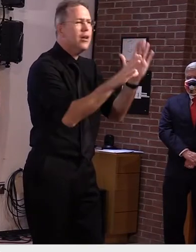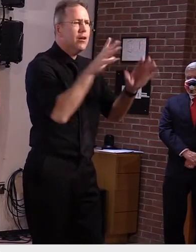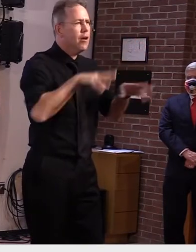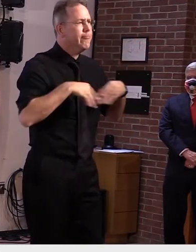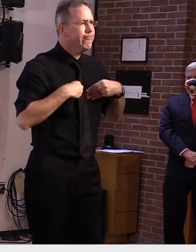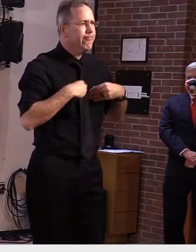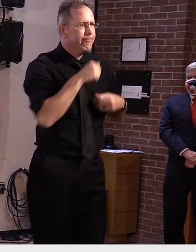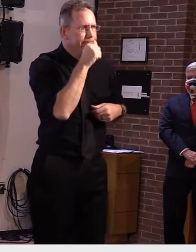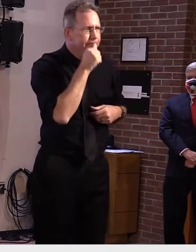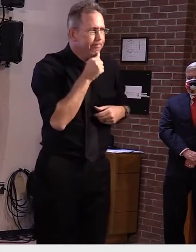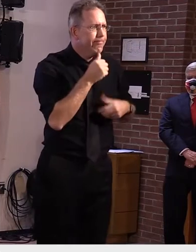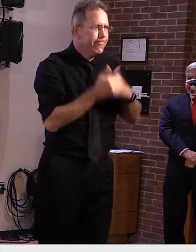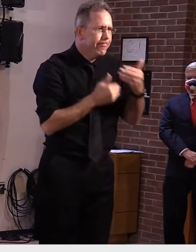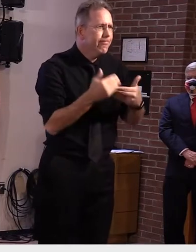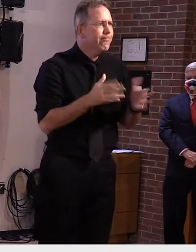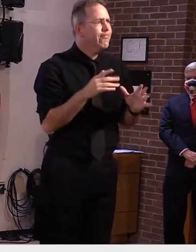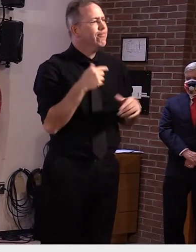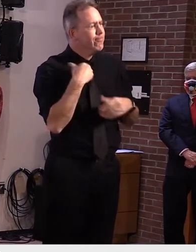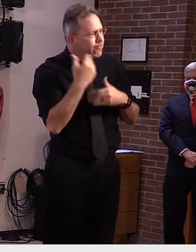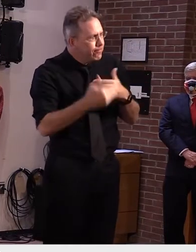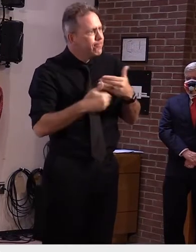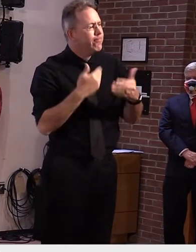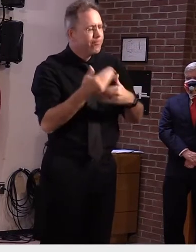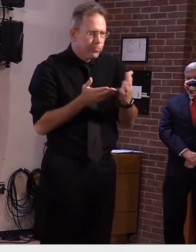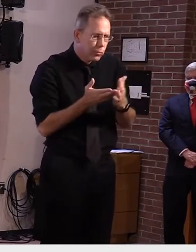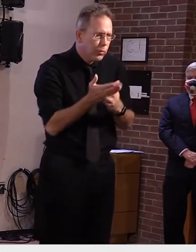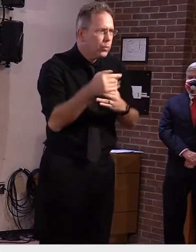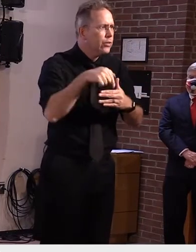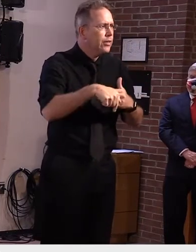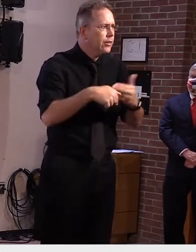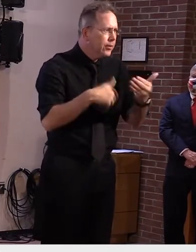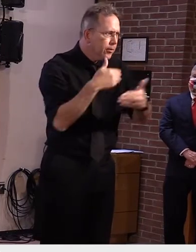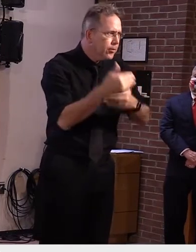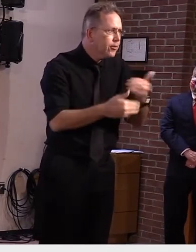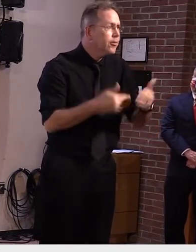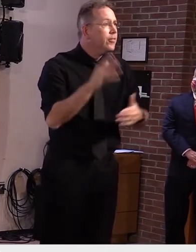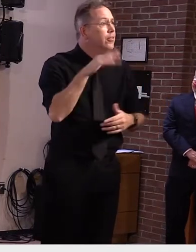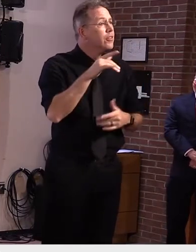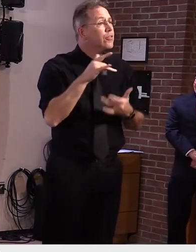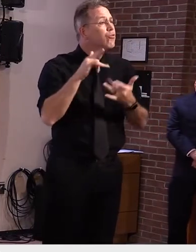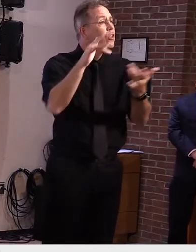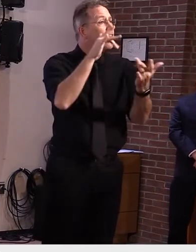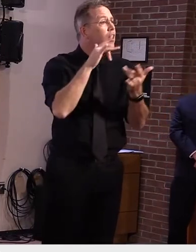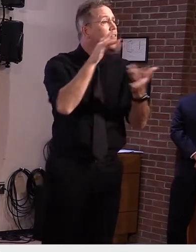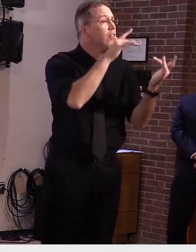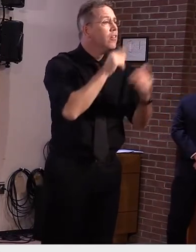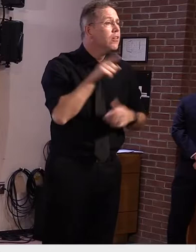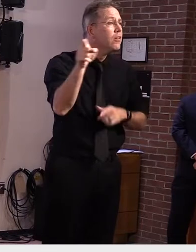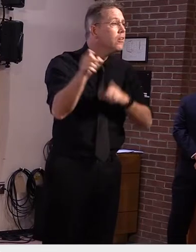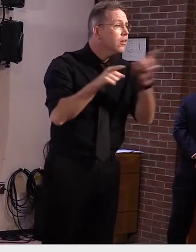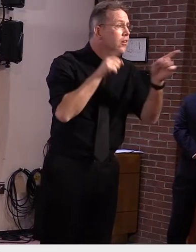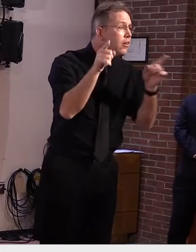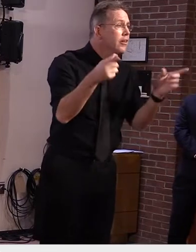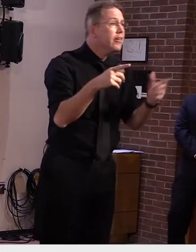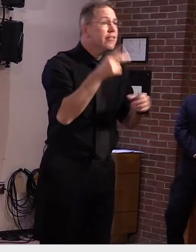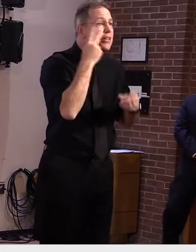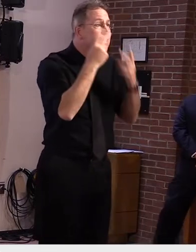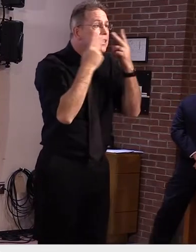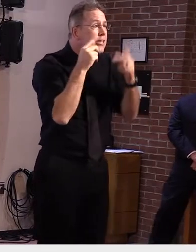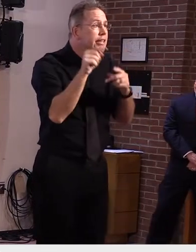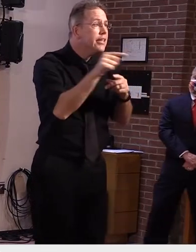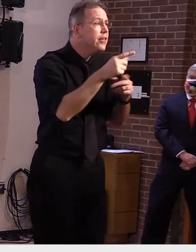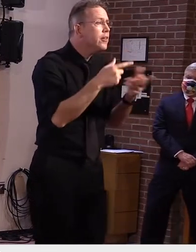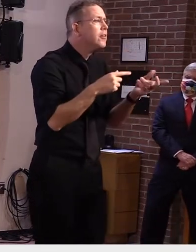mention the role of testing when it comes to travel. Starting this week, you may have seen that rapid antigen testing is available at the Burlington